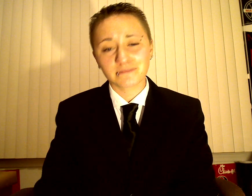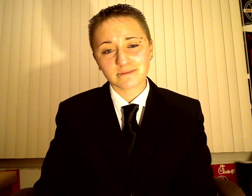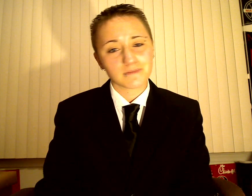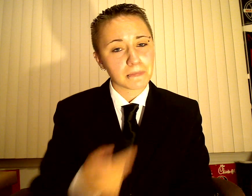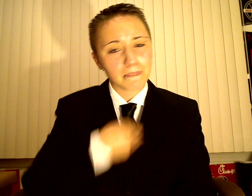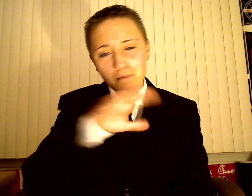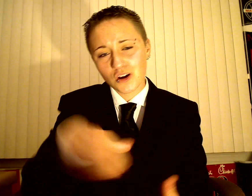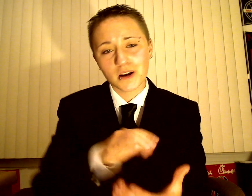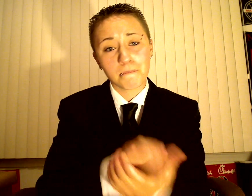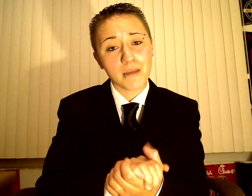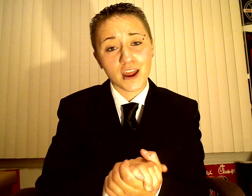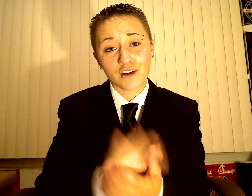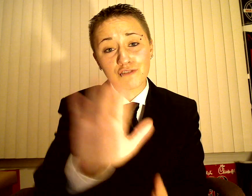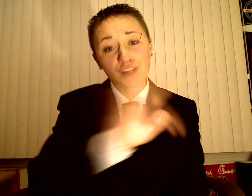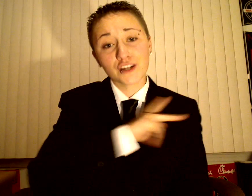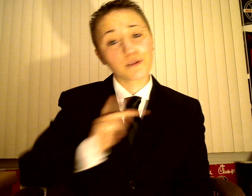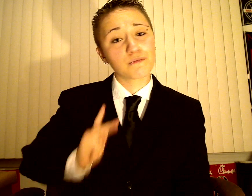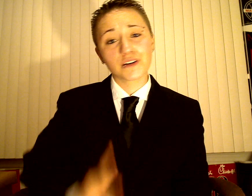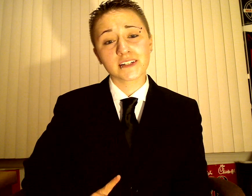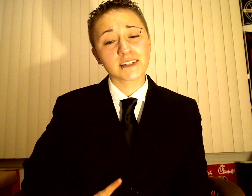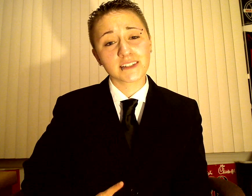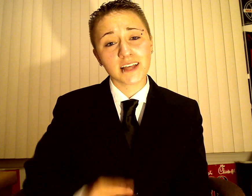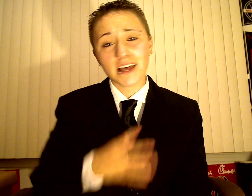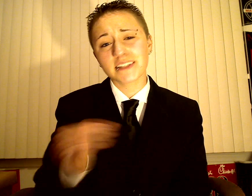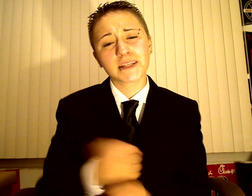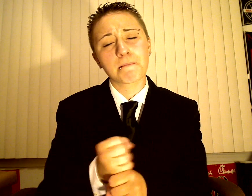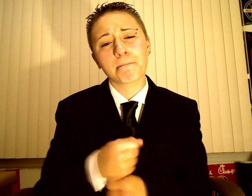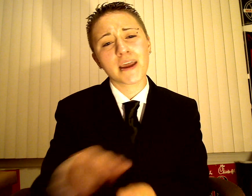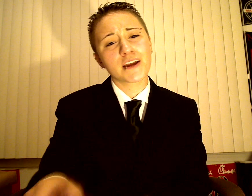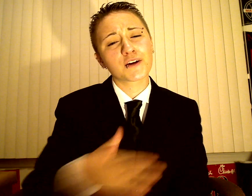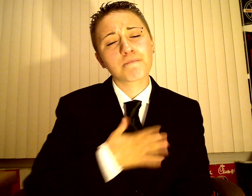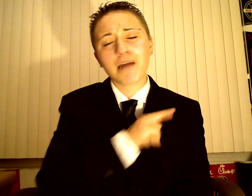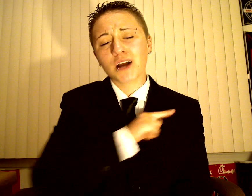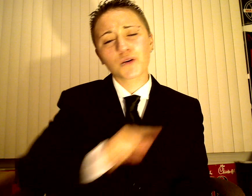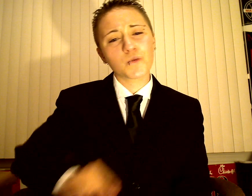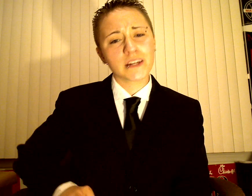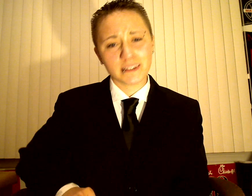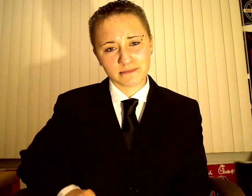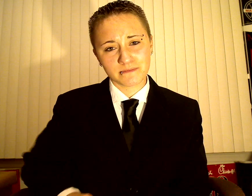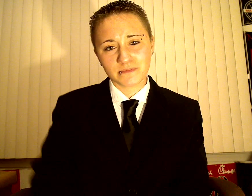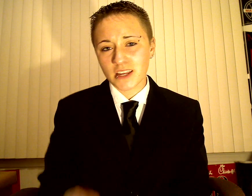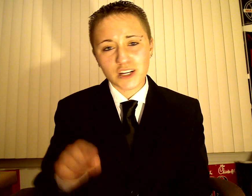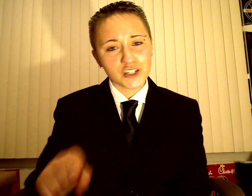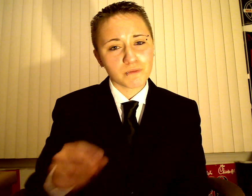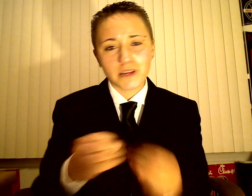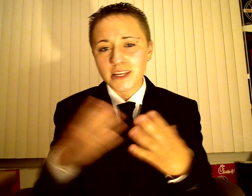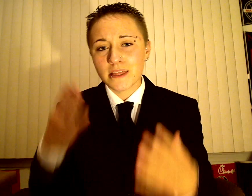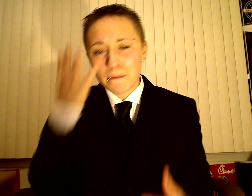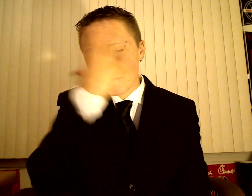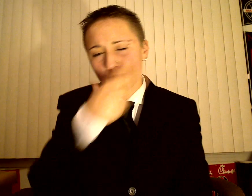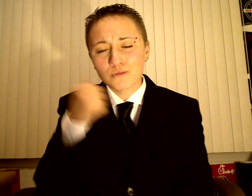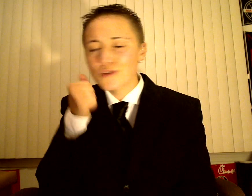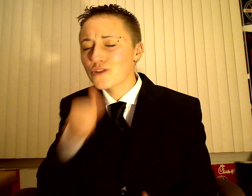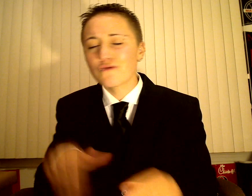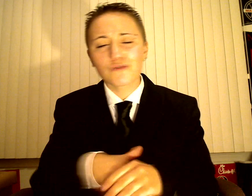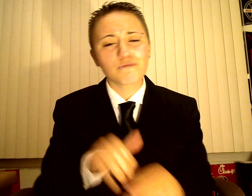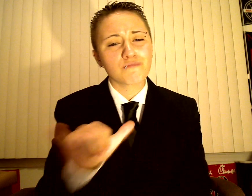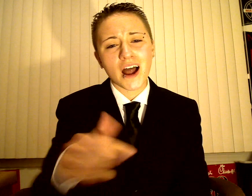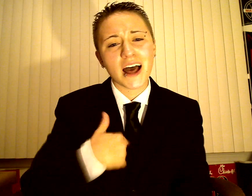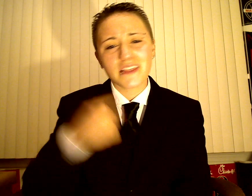I'm gonna marry a princess and make her my queen She'll be the most beautiful world